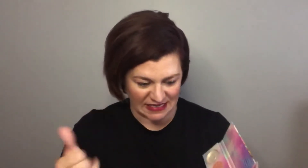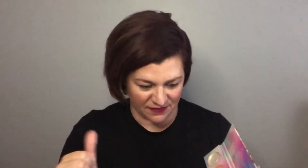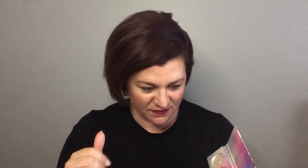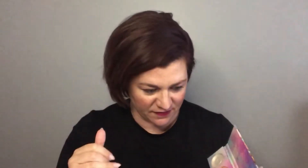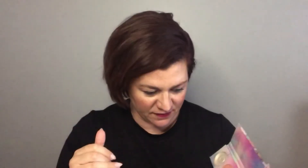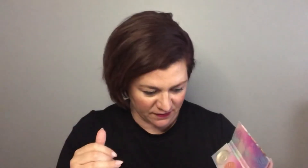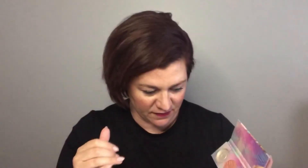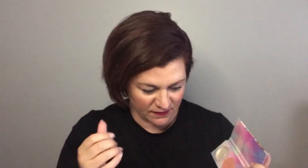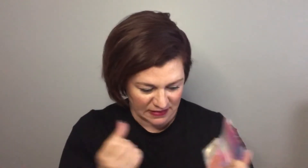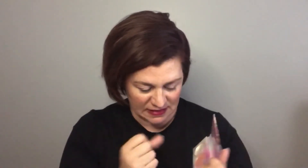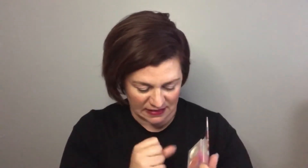what